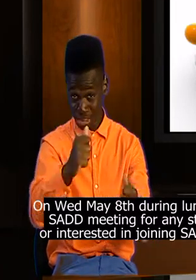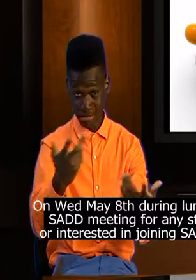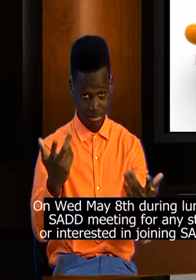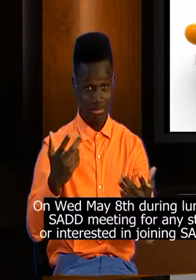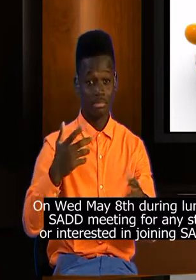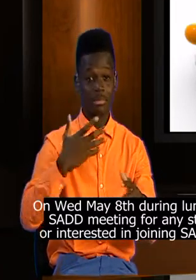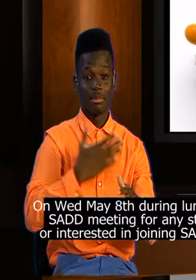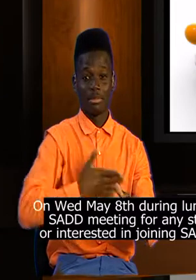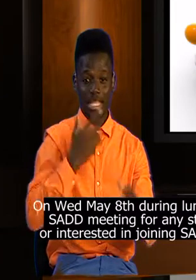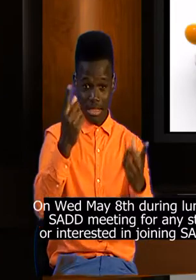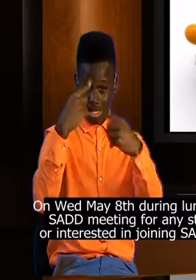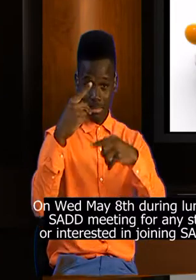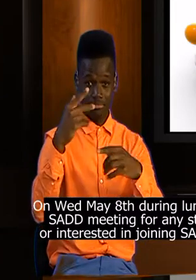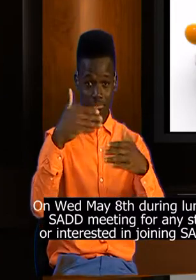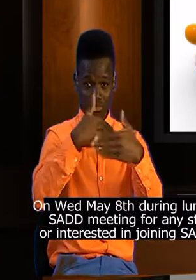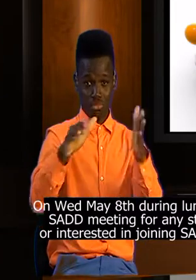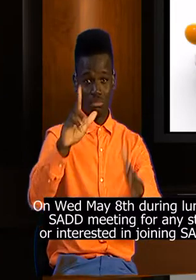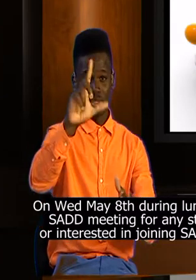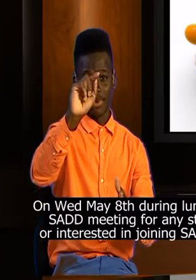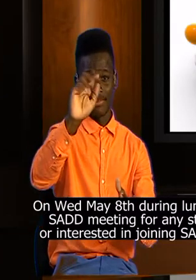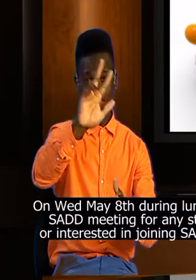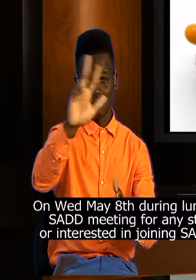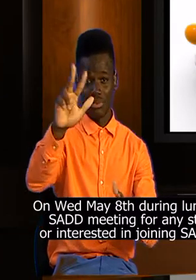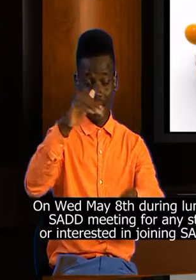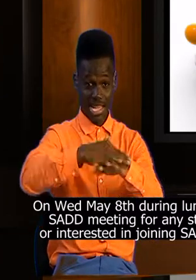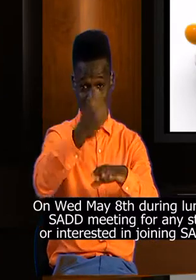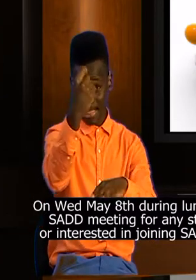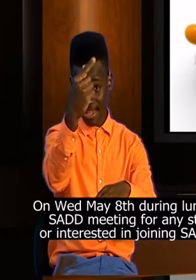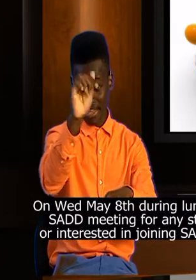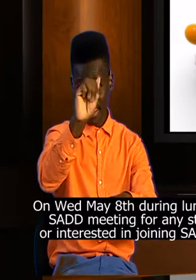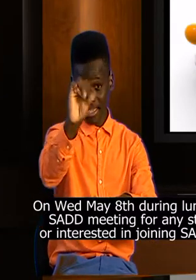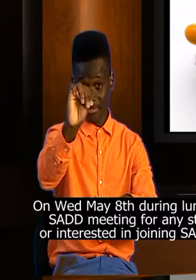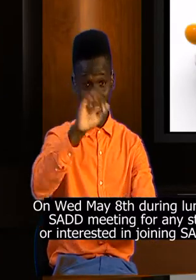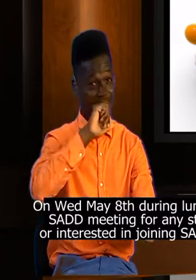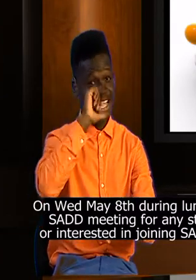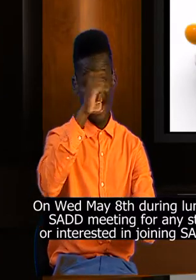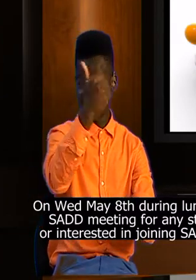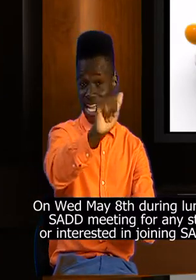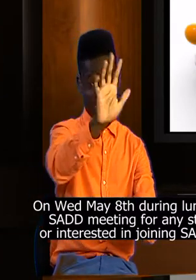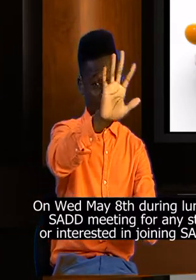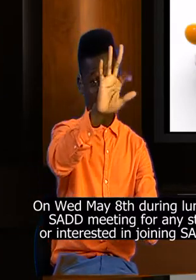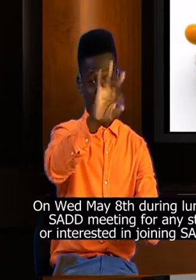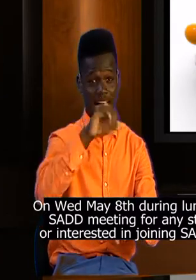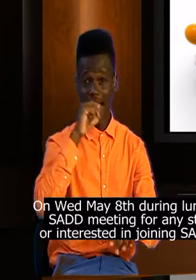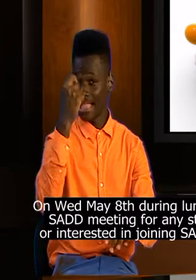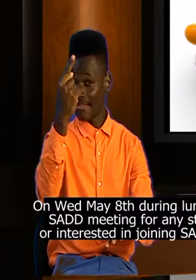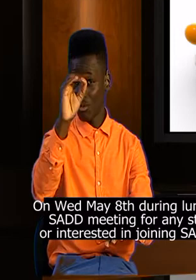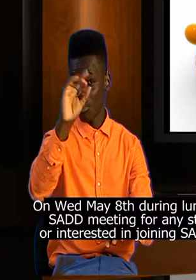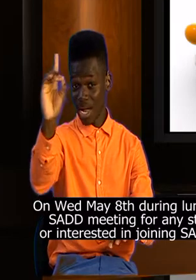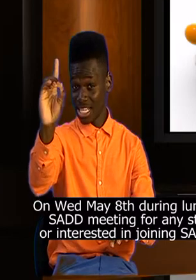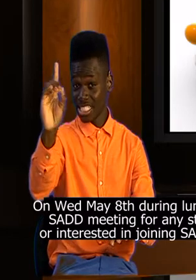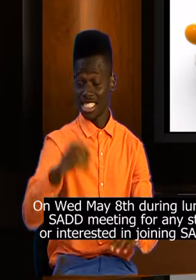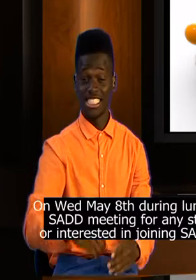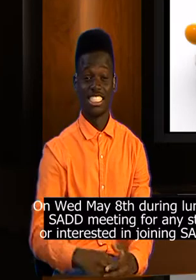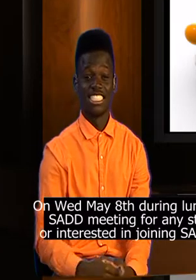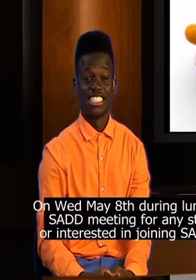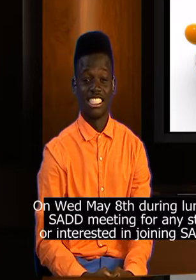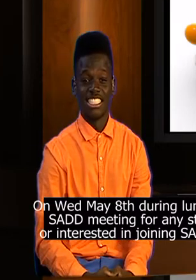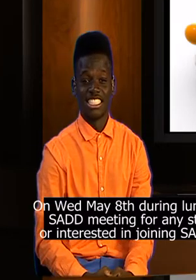interested in joining SAD. Please come to room 2053 at 11 a.m. not at 1059 not at 1101.